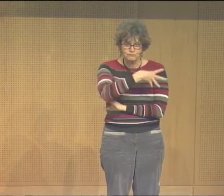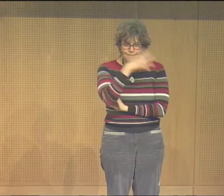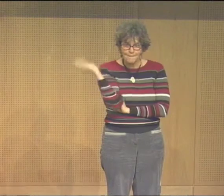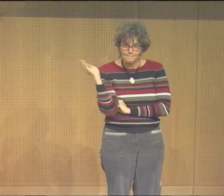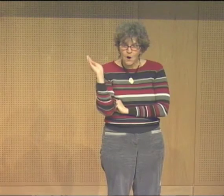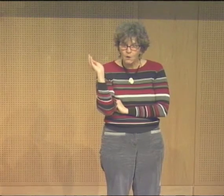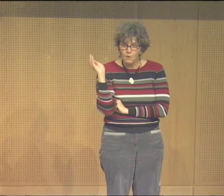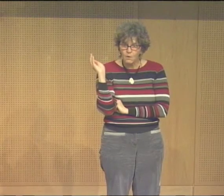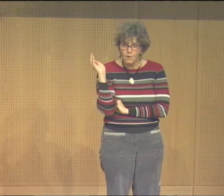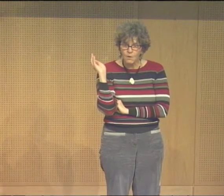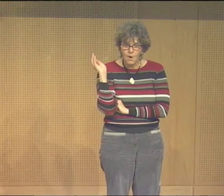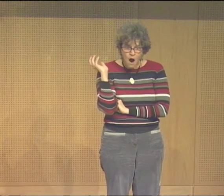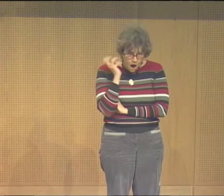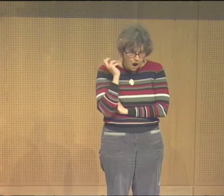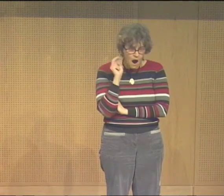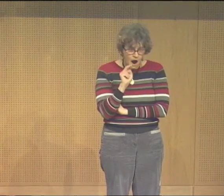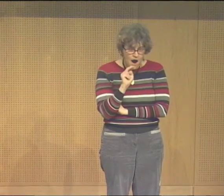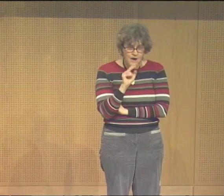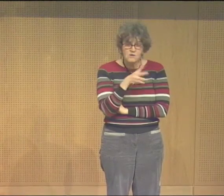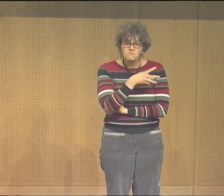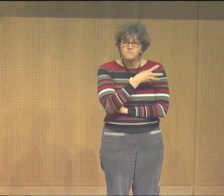Americans have a very famous story about the rainbow.